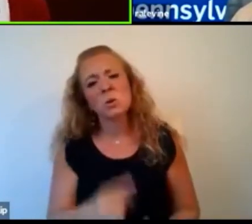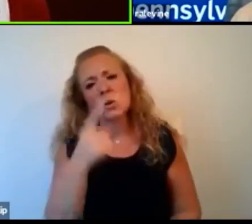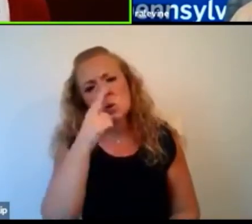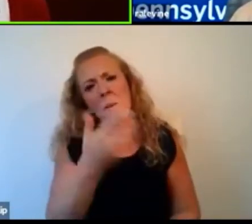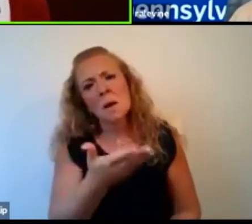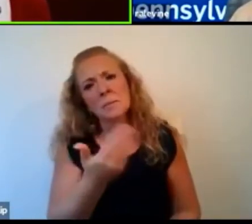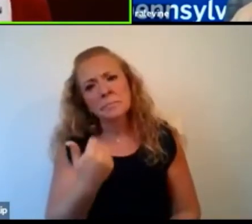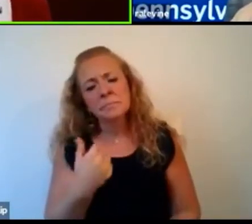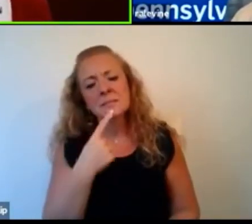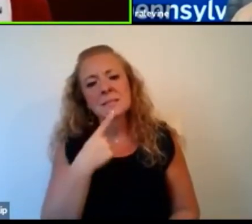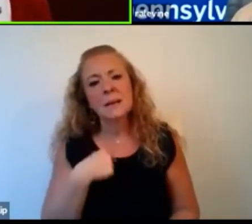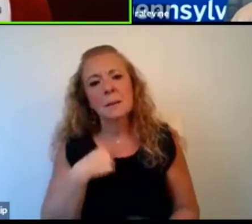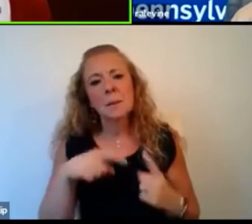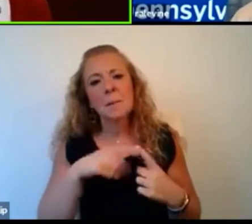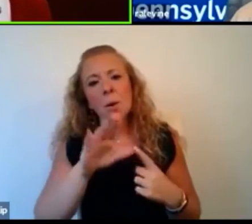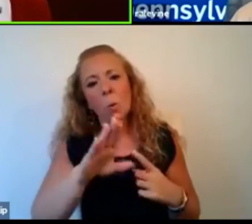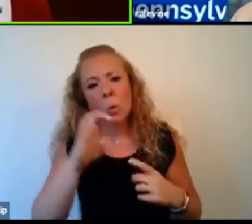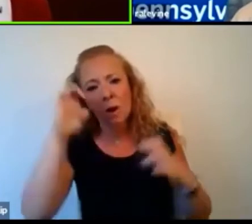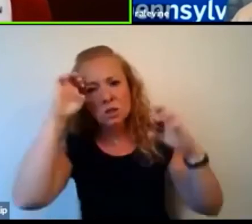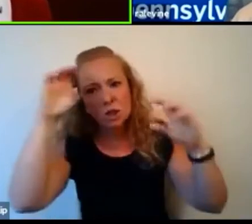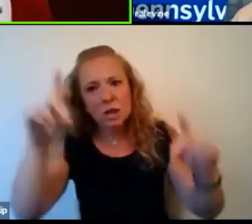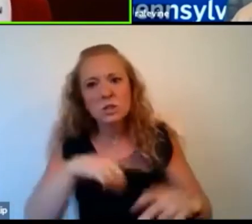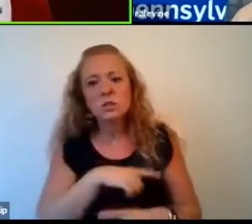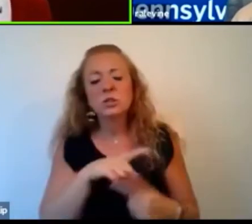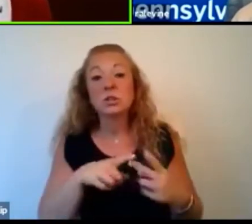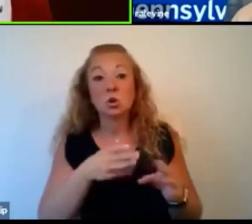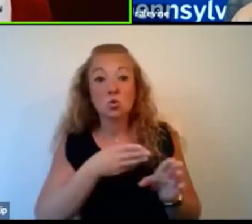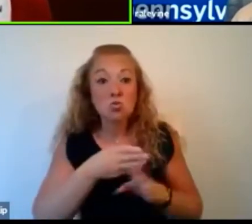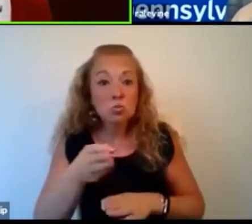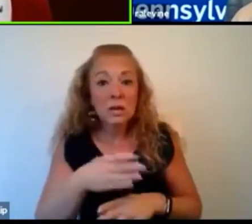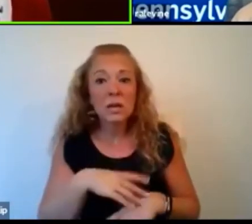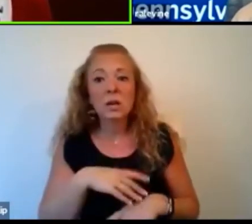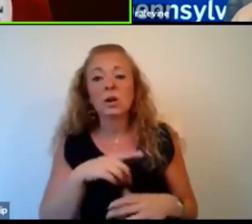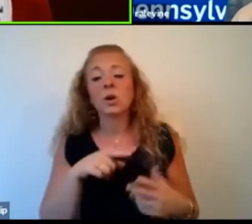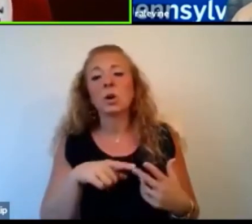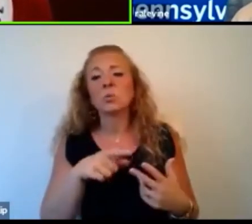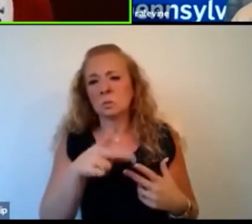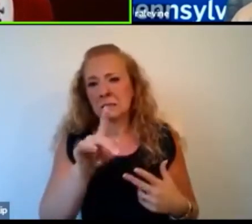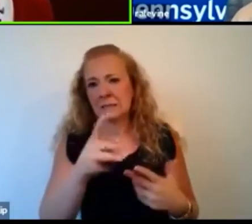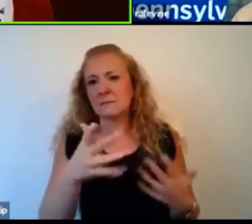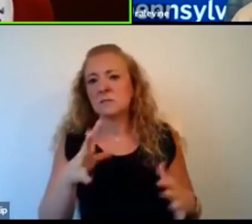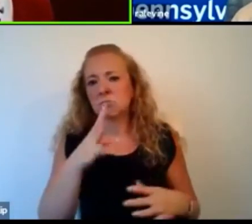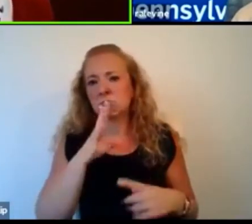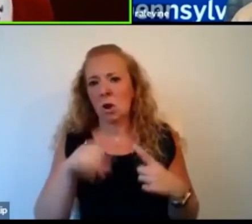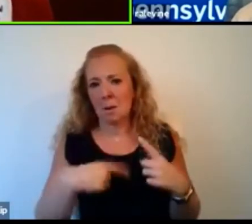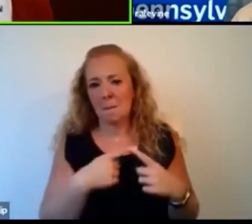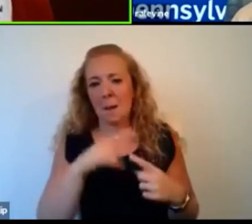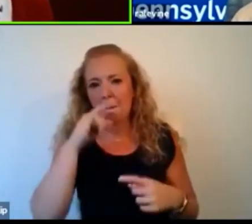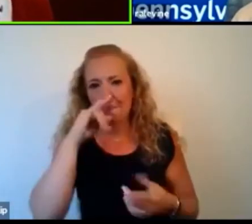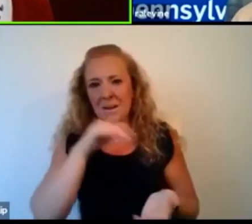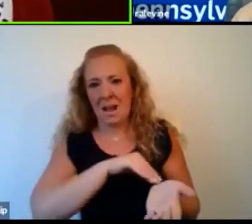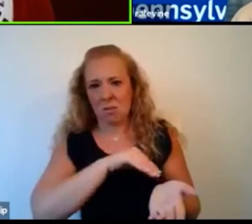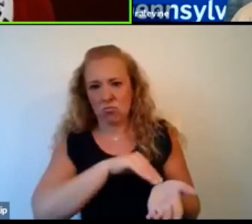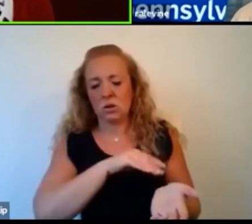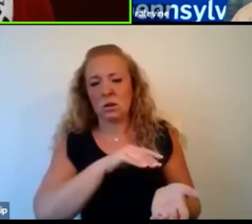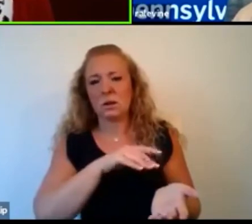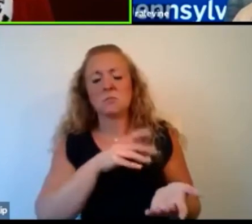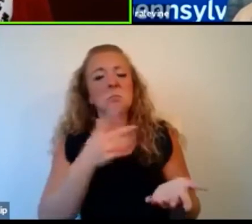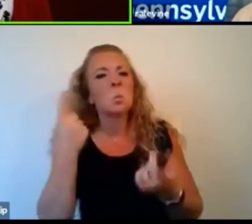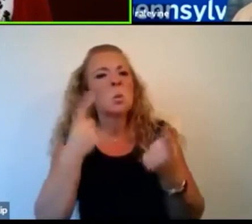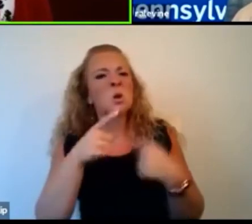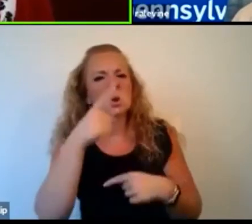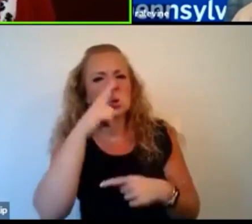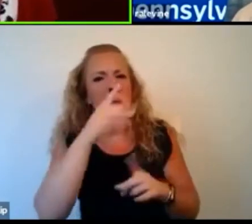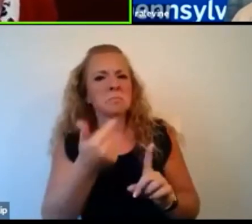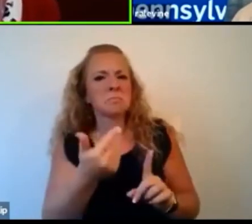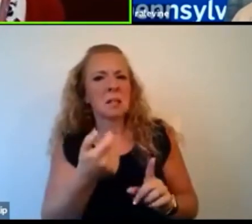about your education and your career path, you talked about your training in pediatric medicine, but if you could just expand on a little more.